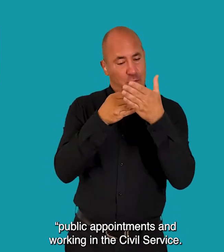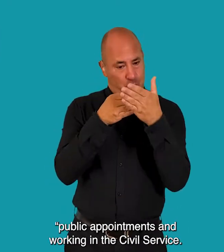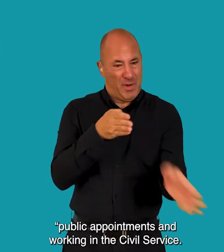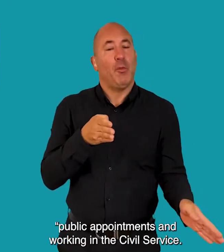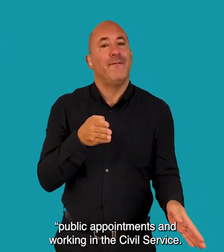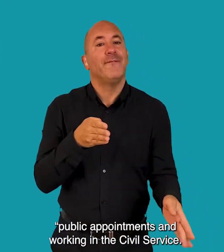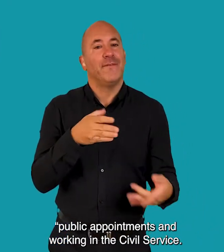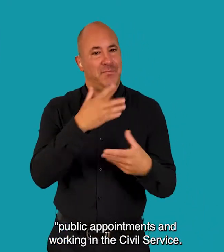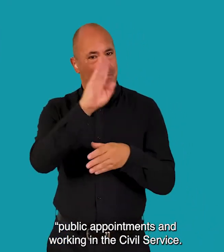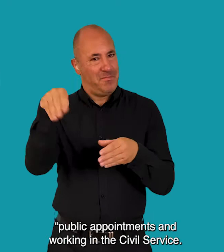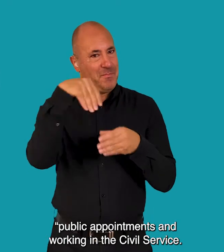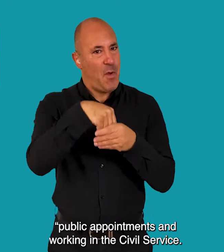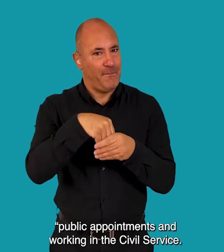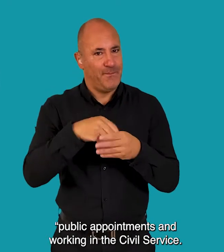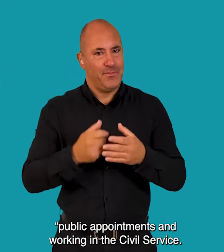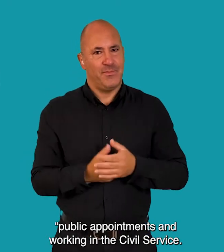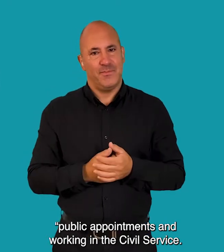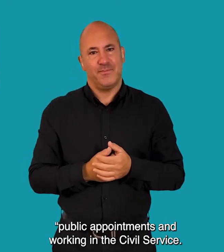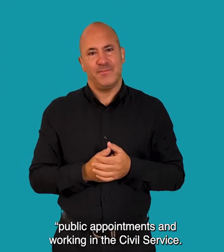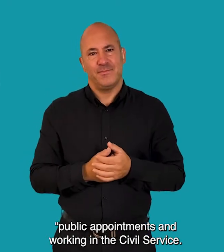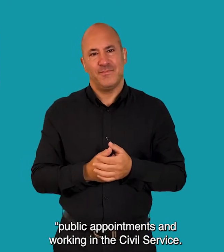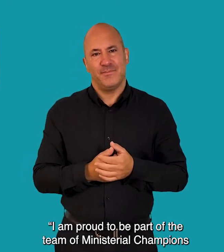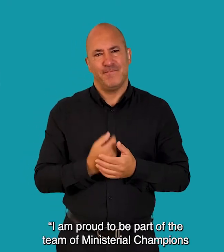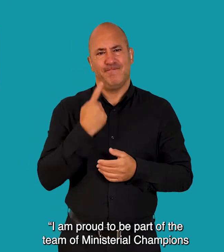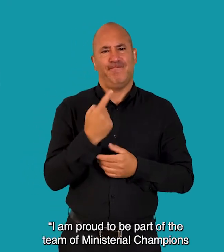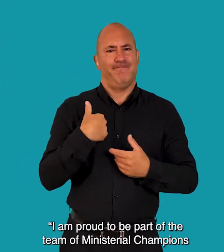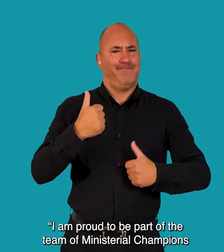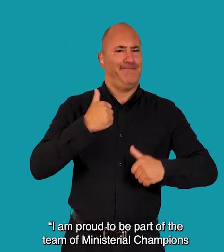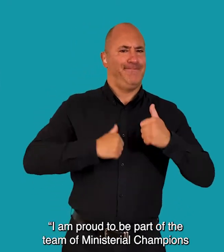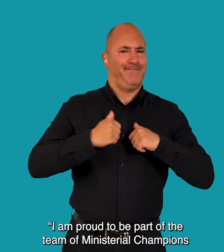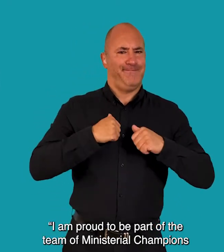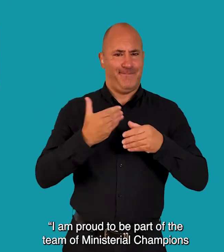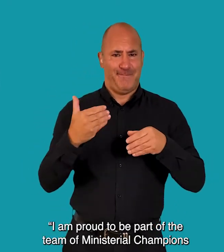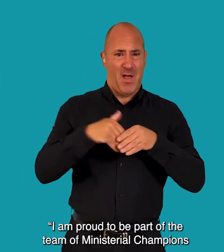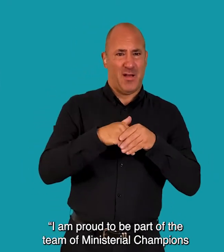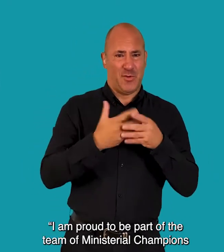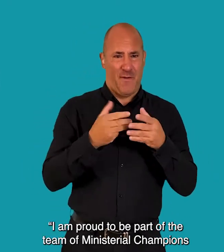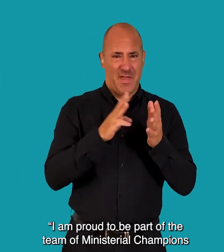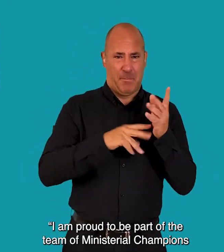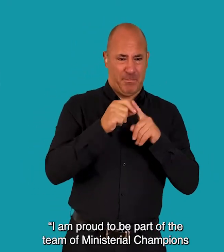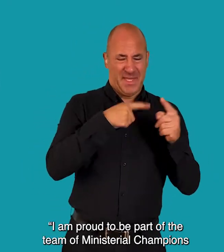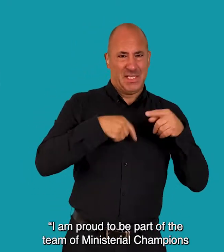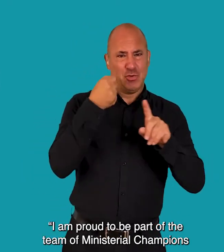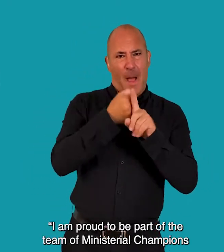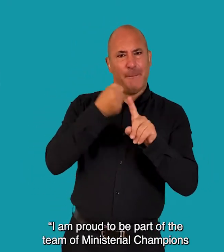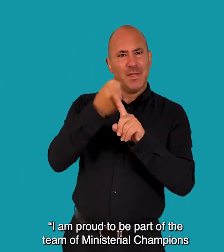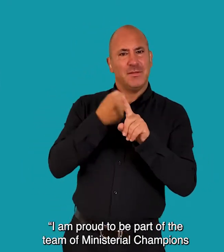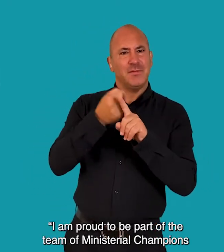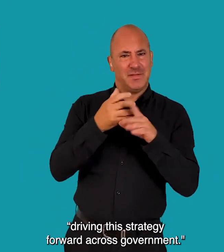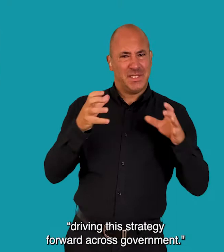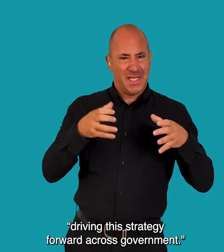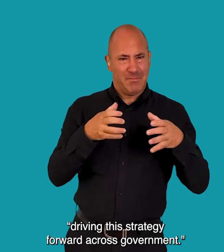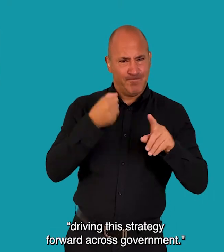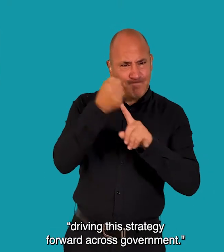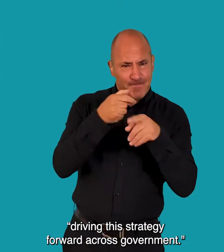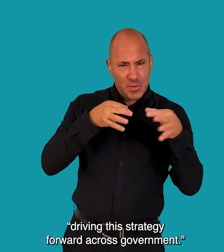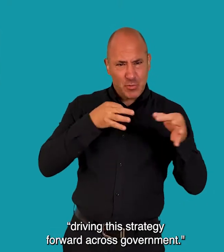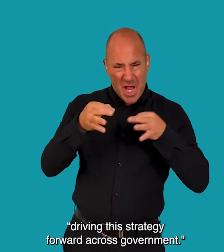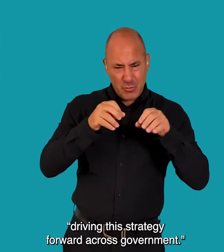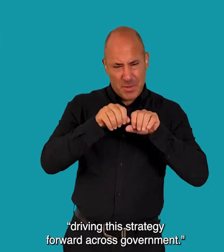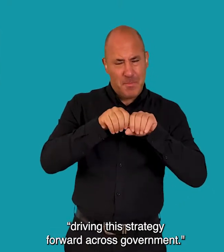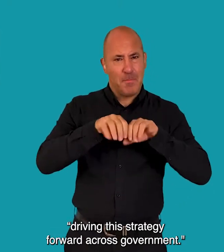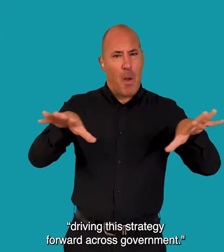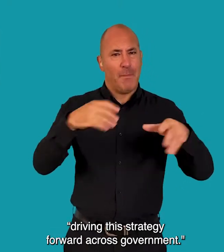appointments and working in the civil service I am proud to be part of the team of ministerial champions driving this